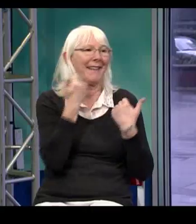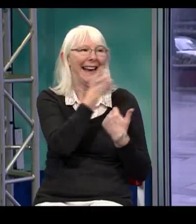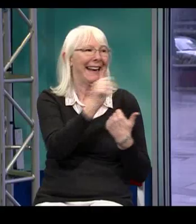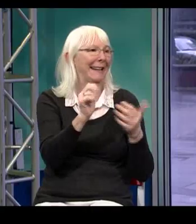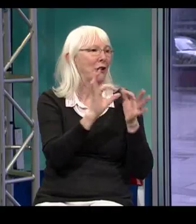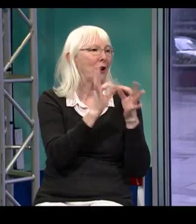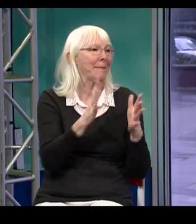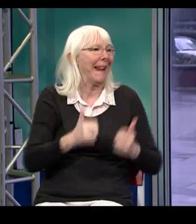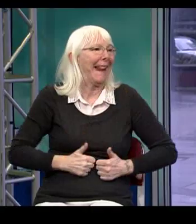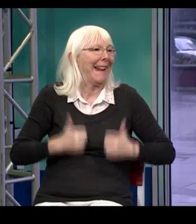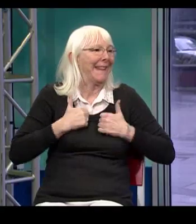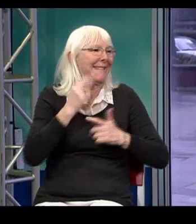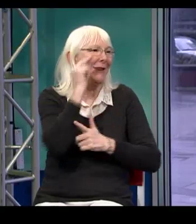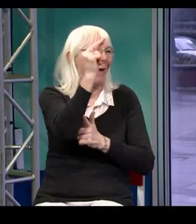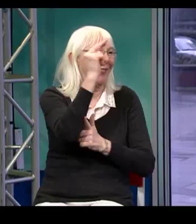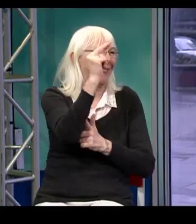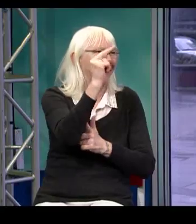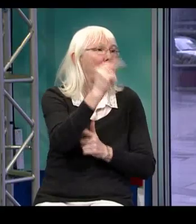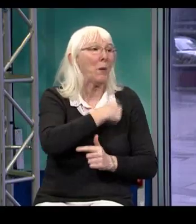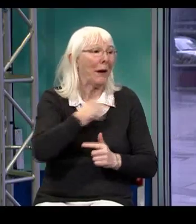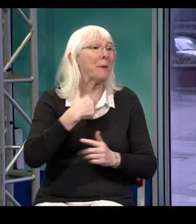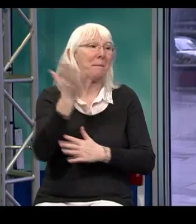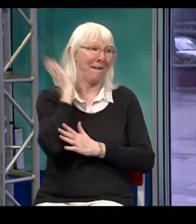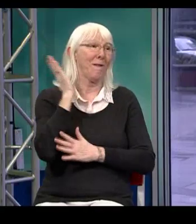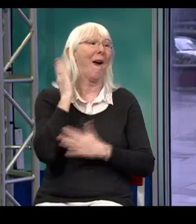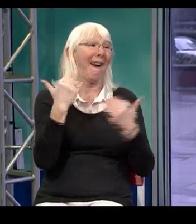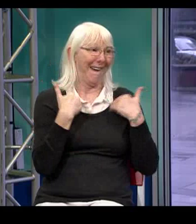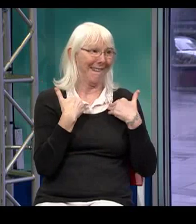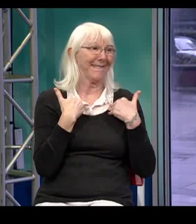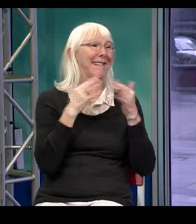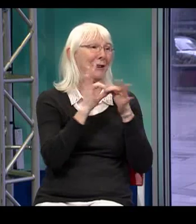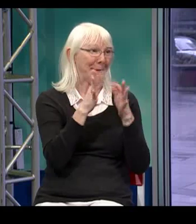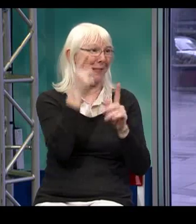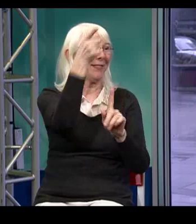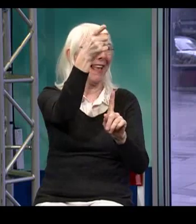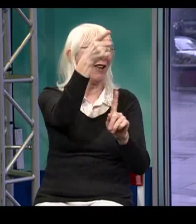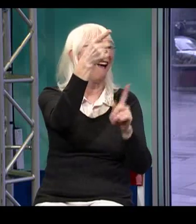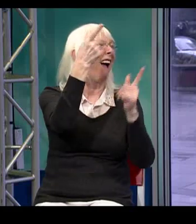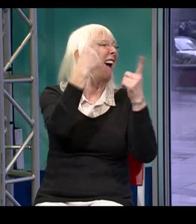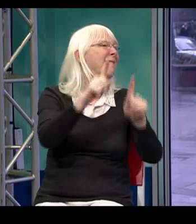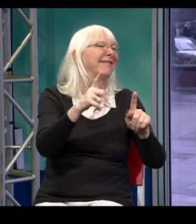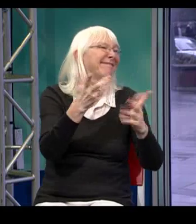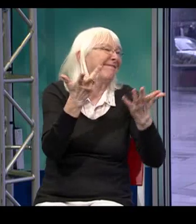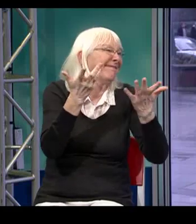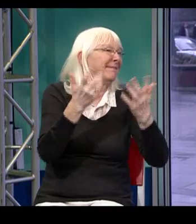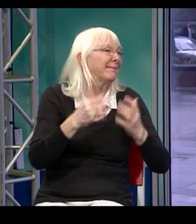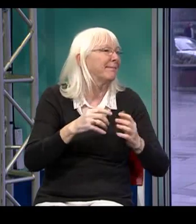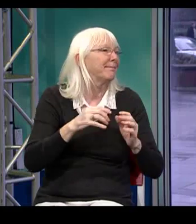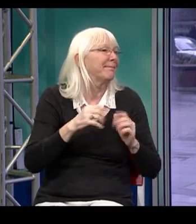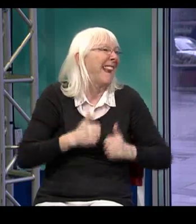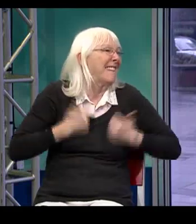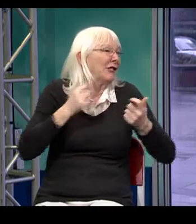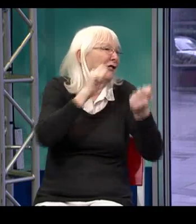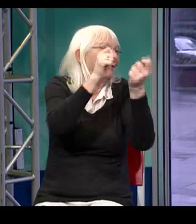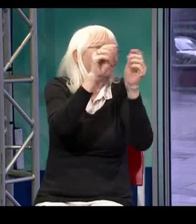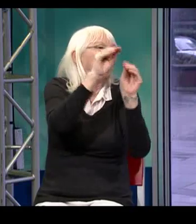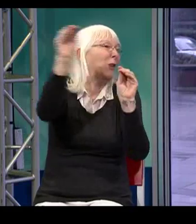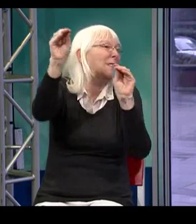Well, unfortunately, we have a very limited amount of qualified interpreters that live in rural areas or in the northern